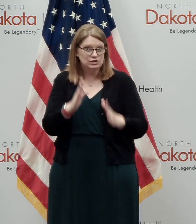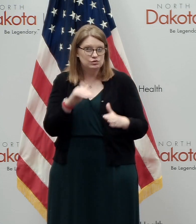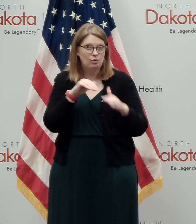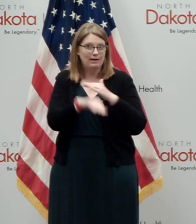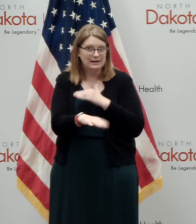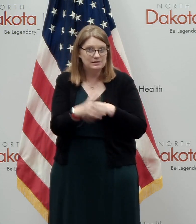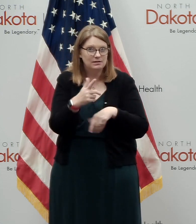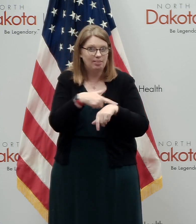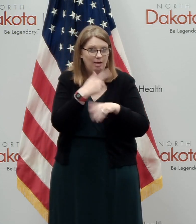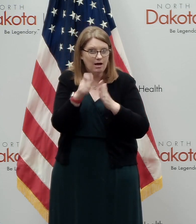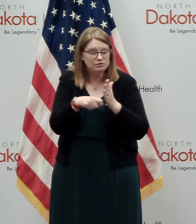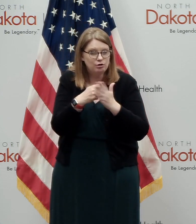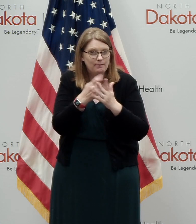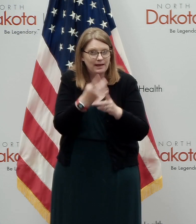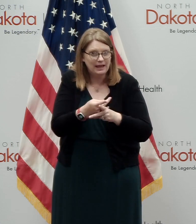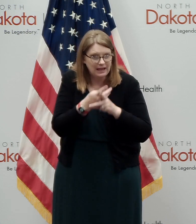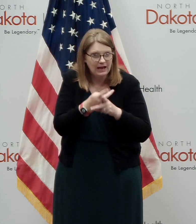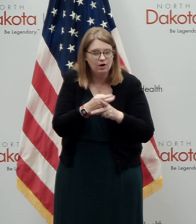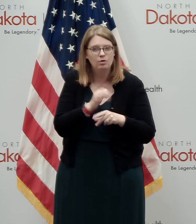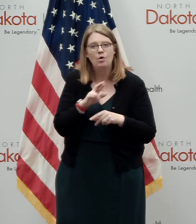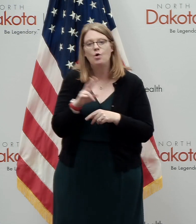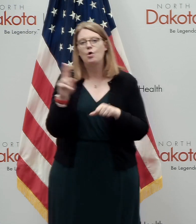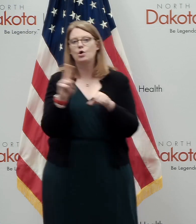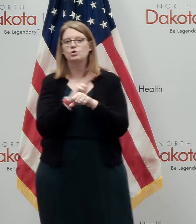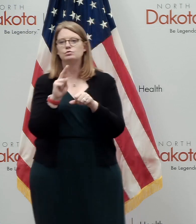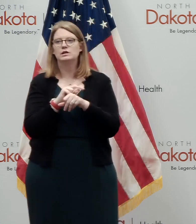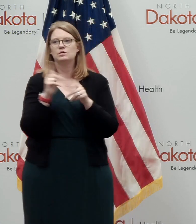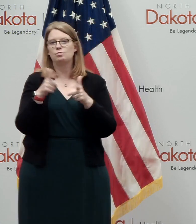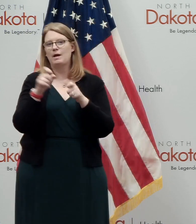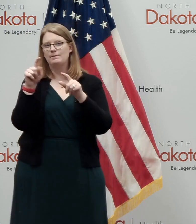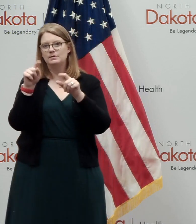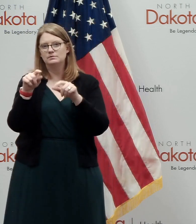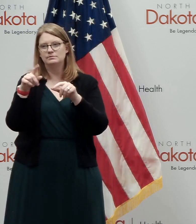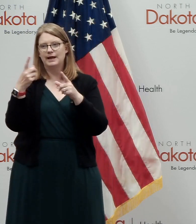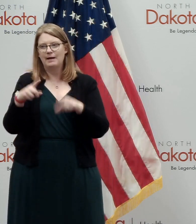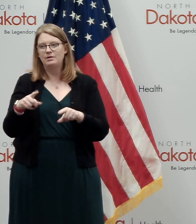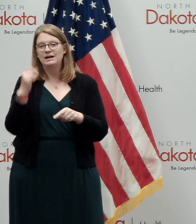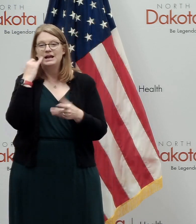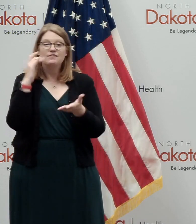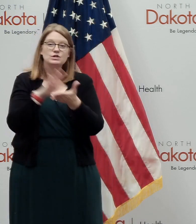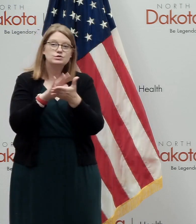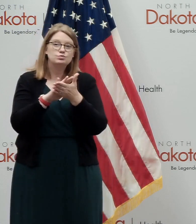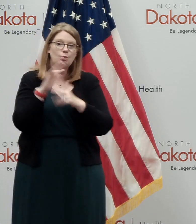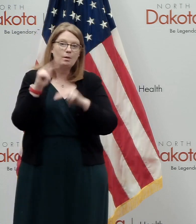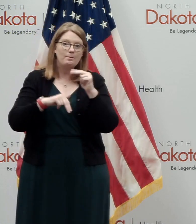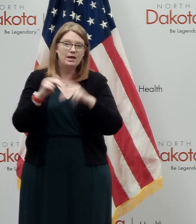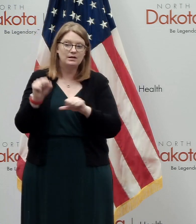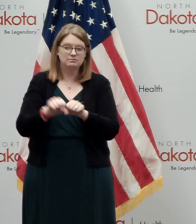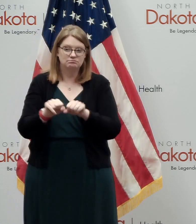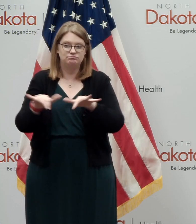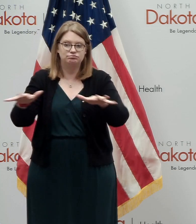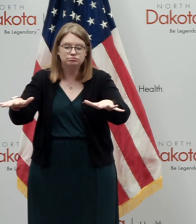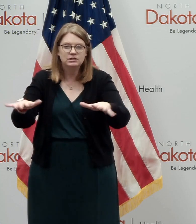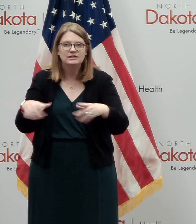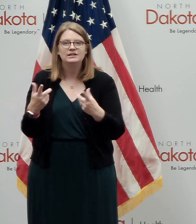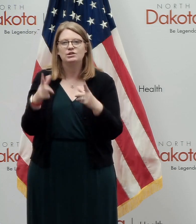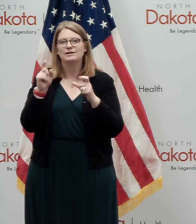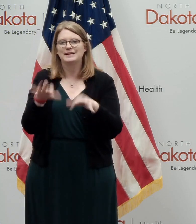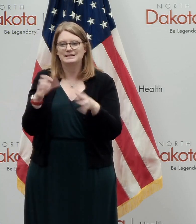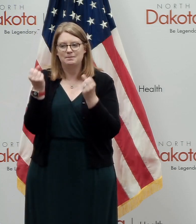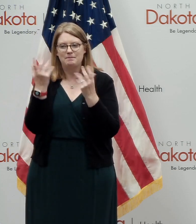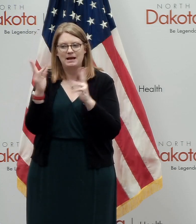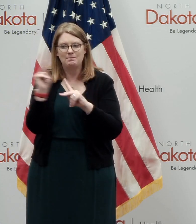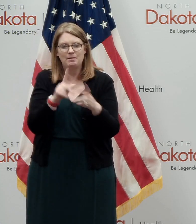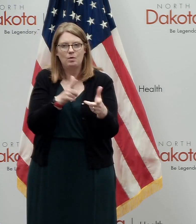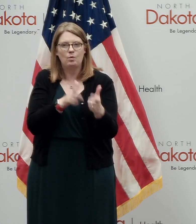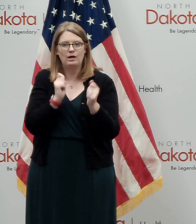uh, for, for using as a rapid tool. If say we had an outbreak in a school building where you could go in and test a lot of people quickly and get the